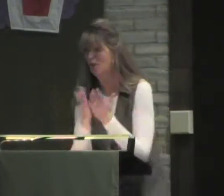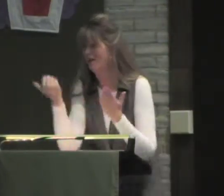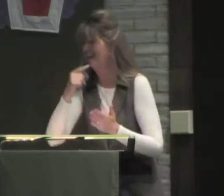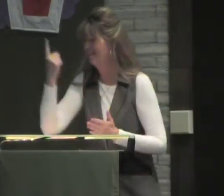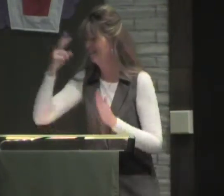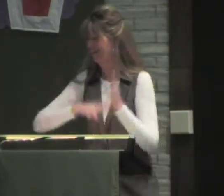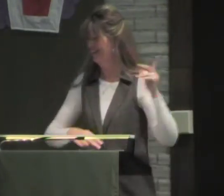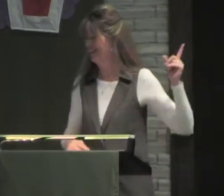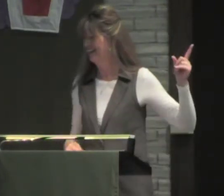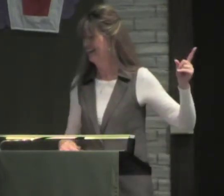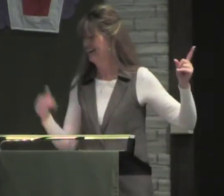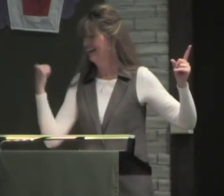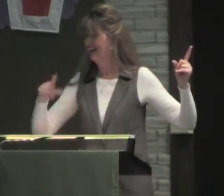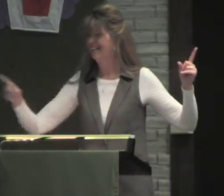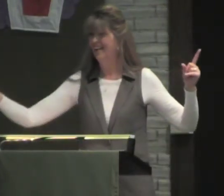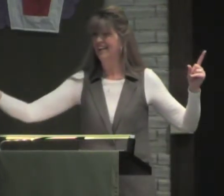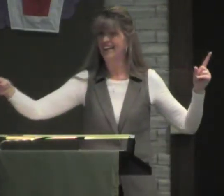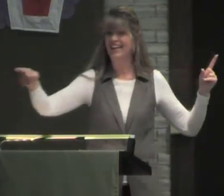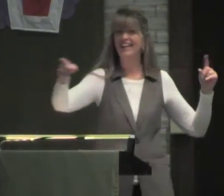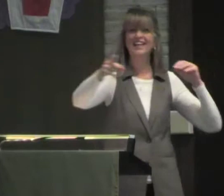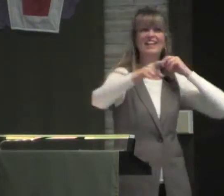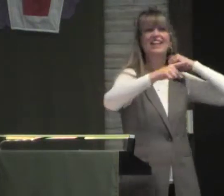And you've got to read it. It's really good. Has anybody read it?